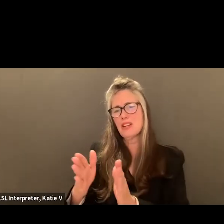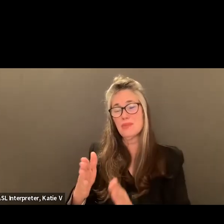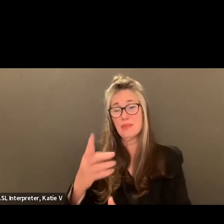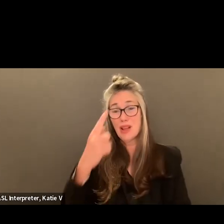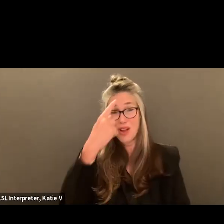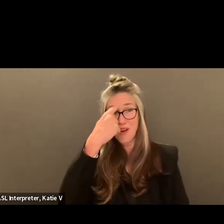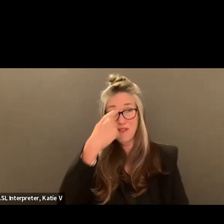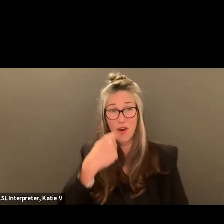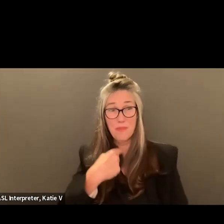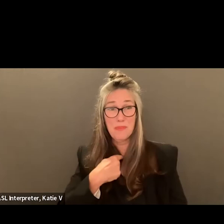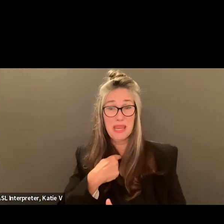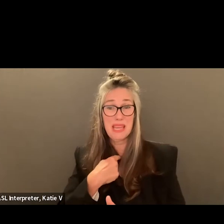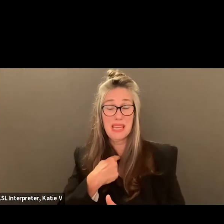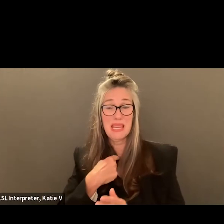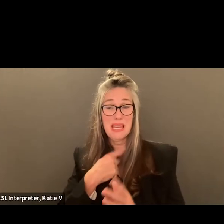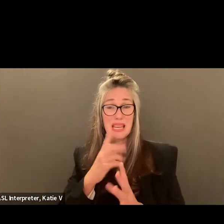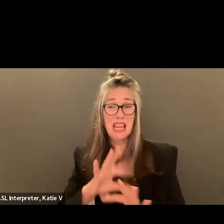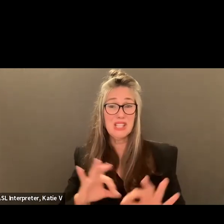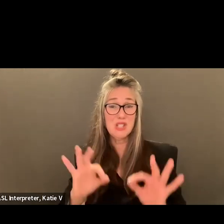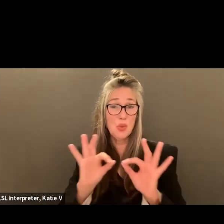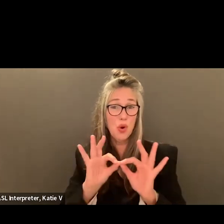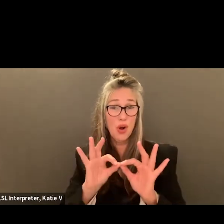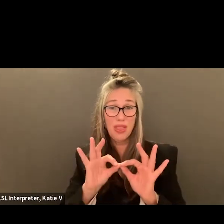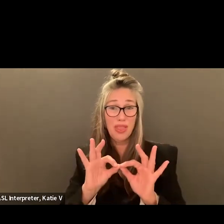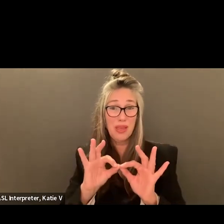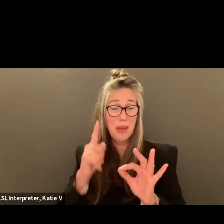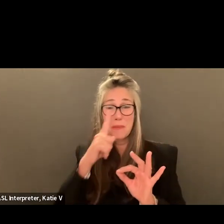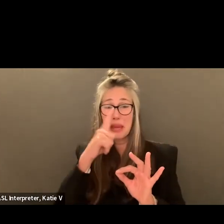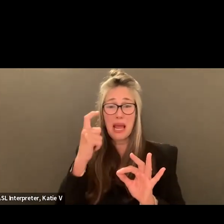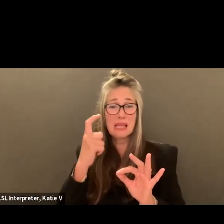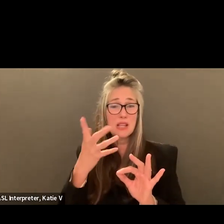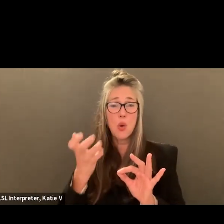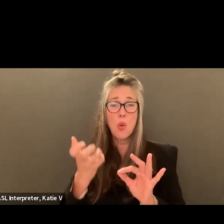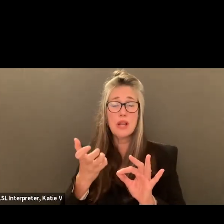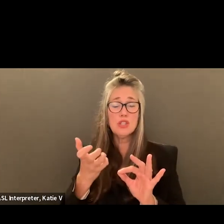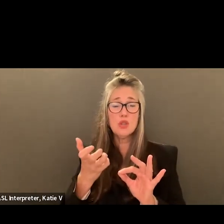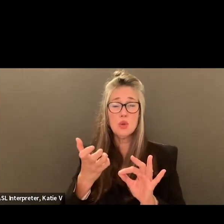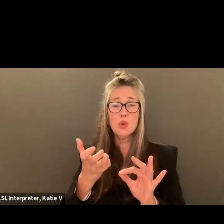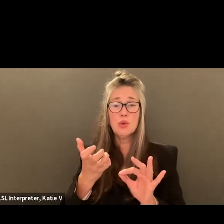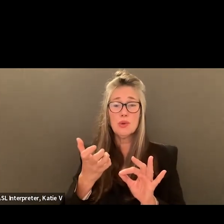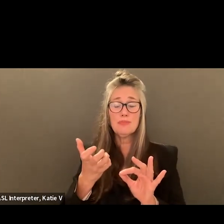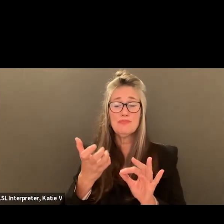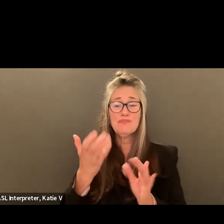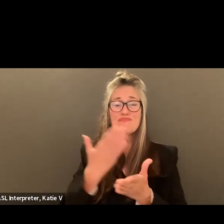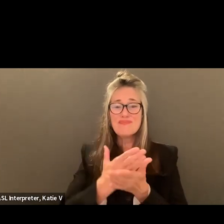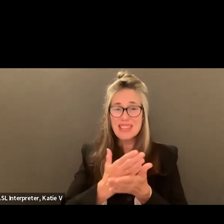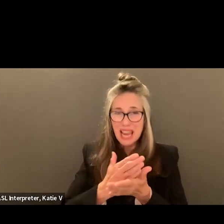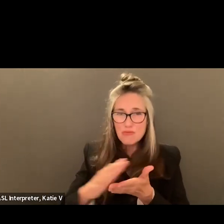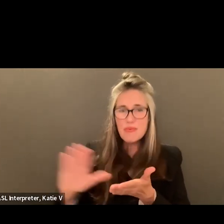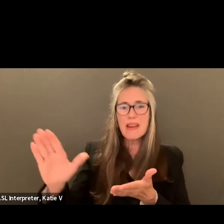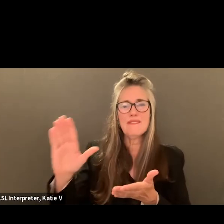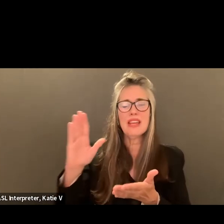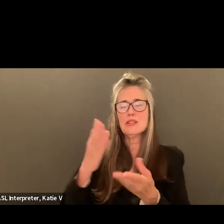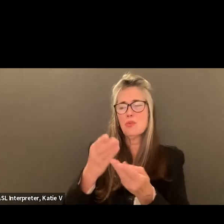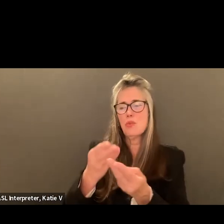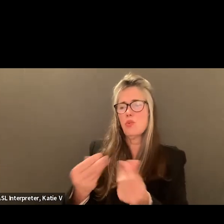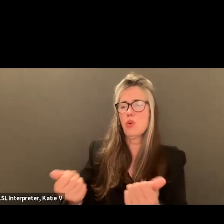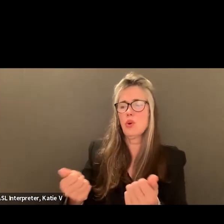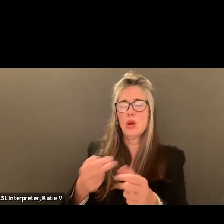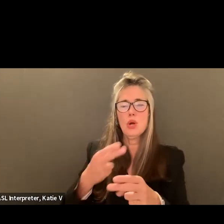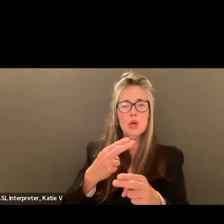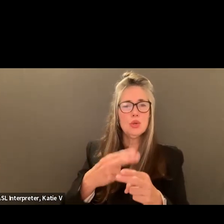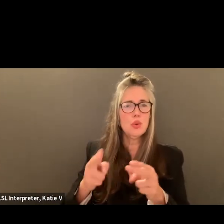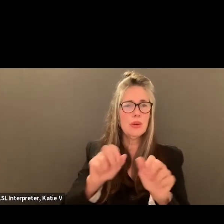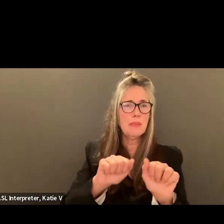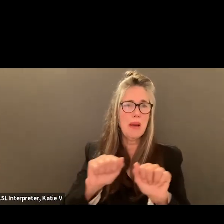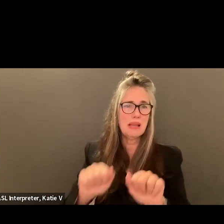me, of course, is to figure out how to get rid of it as soon as possible. And that would be to understand the trends. Thanks.